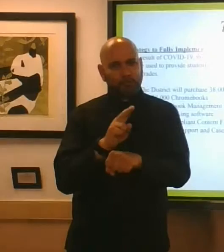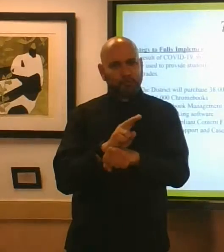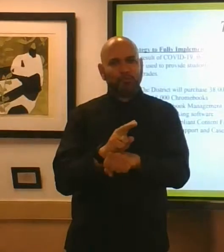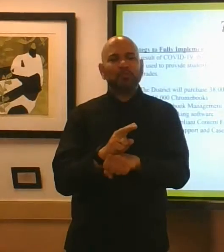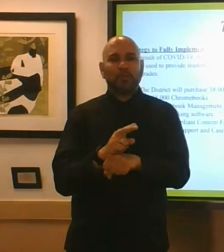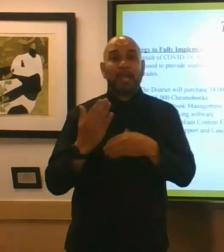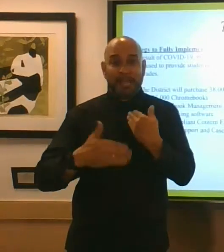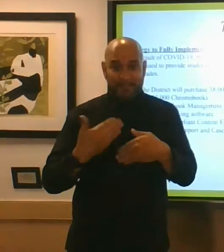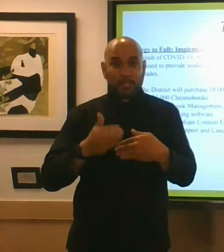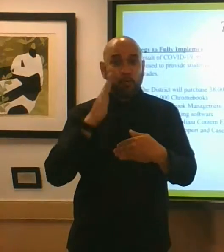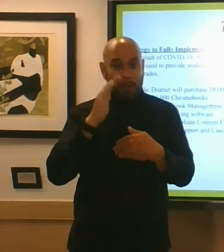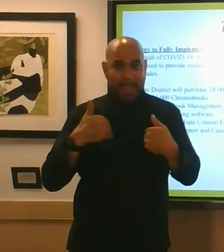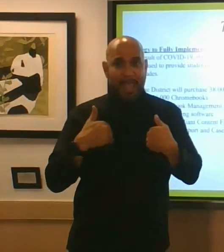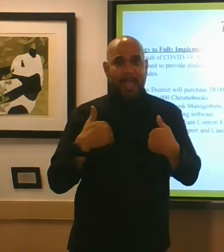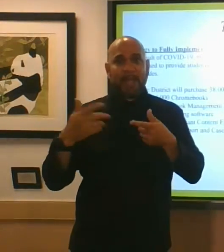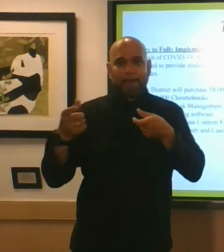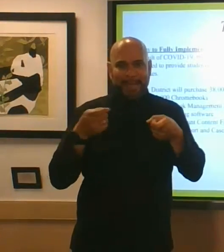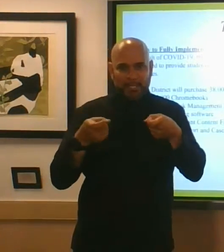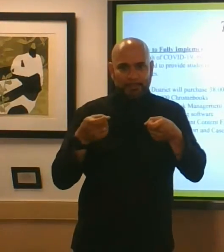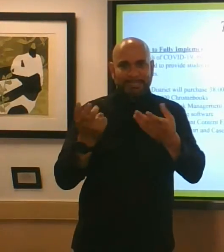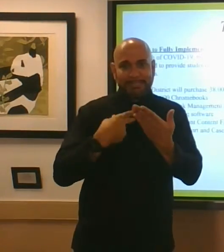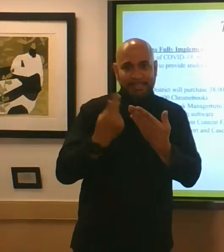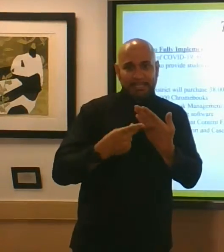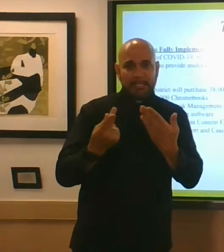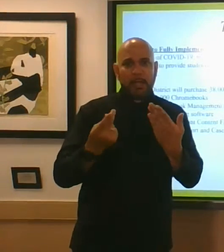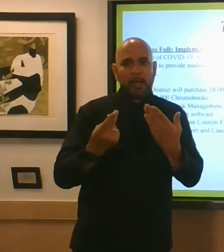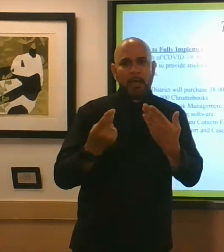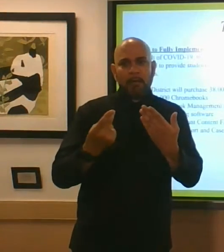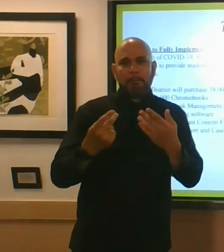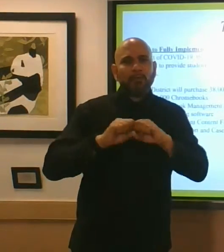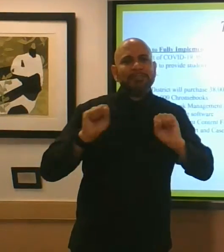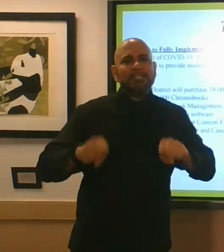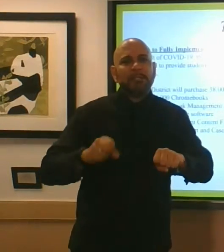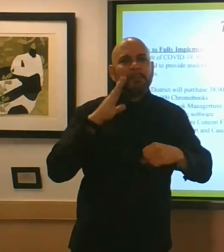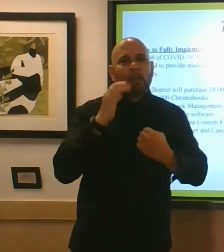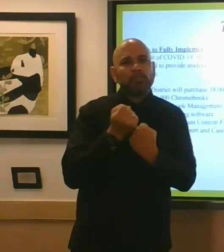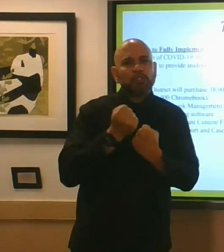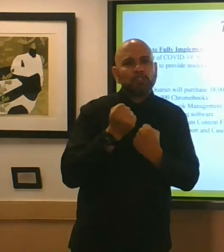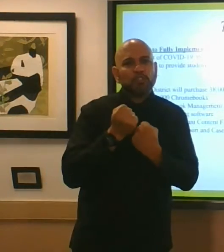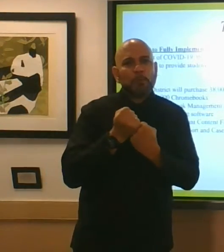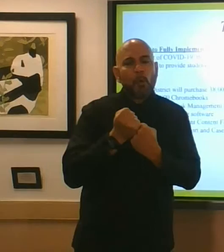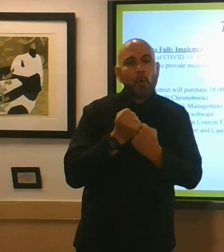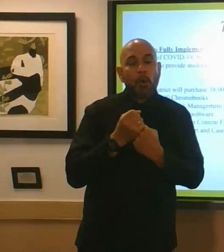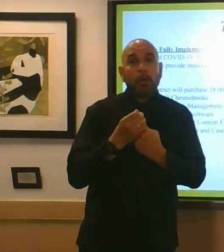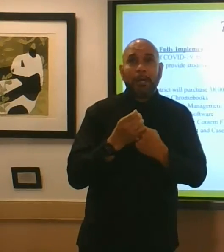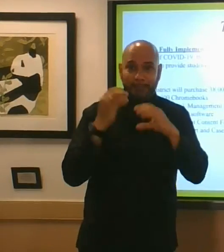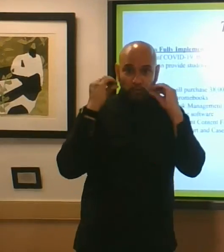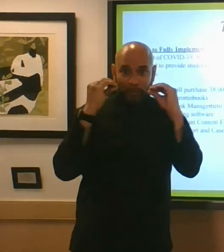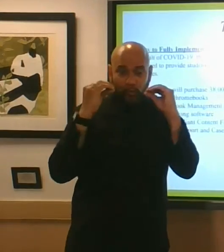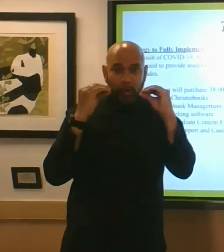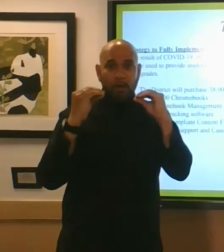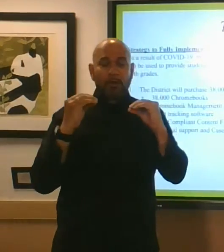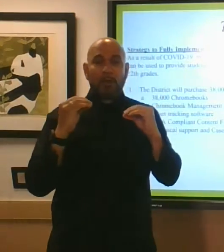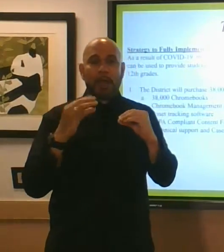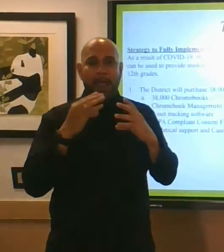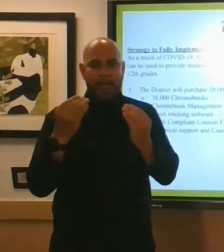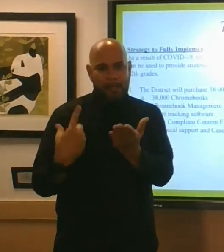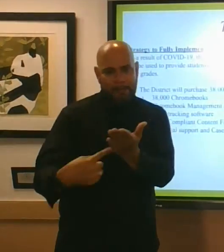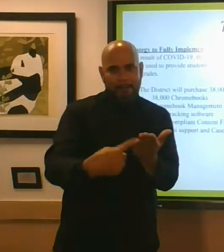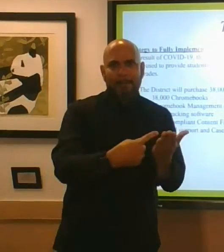get a learning management system that will support great instructional uh resources and collaboration